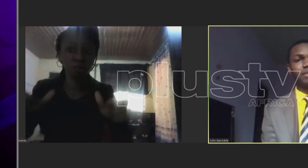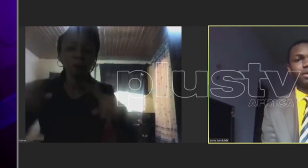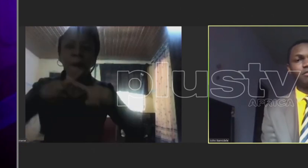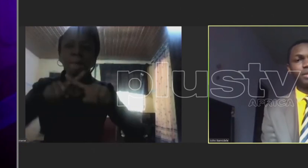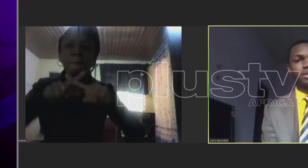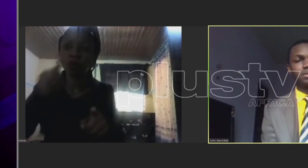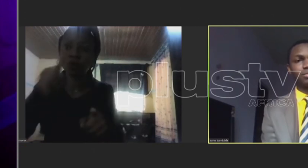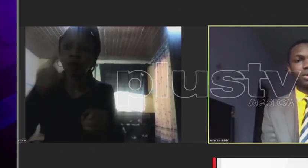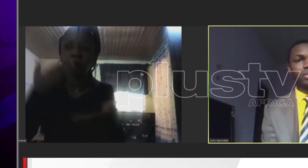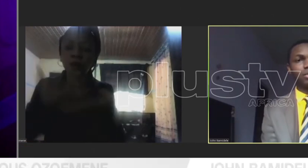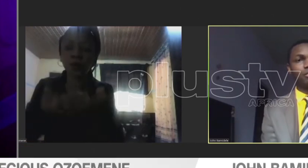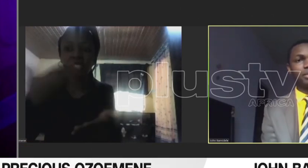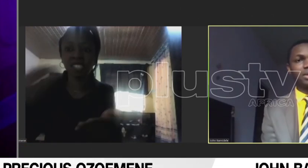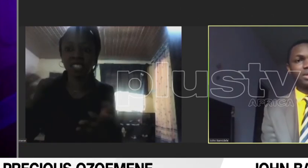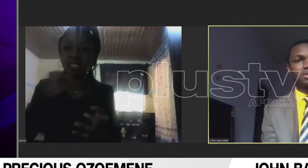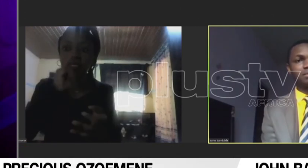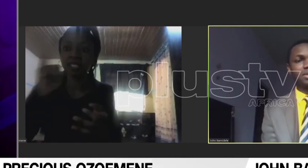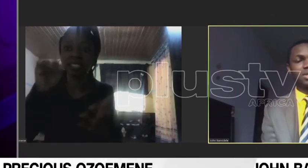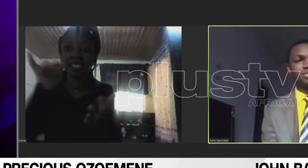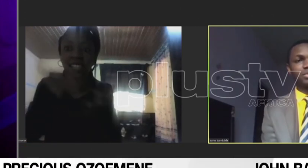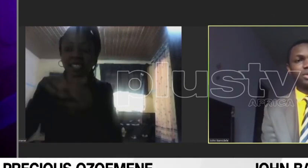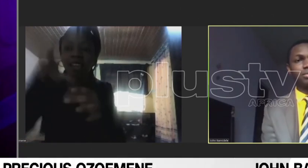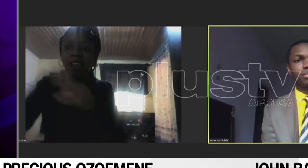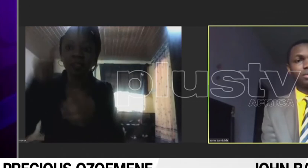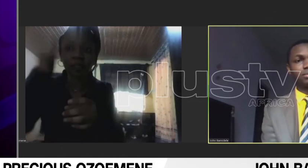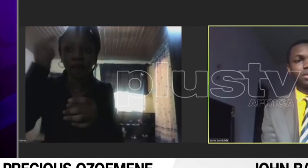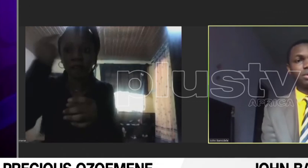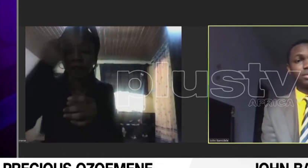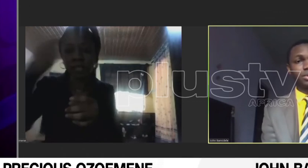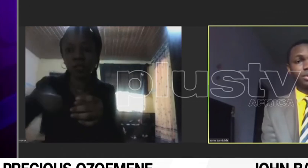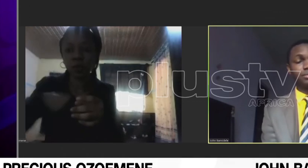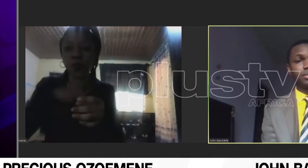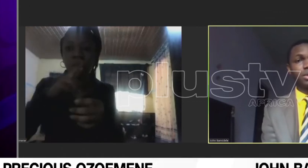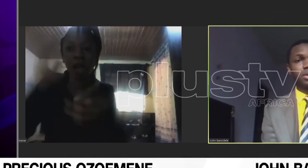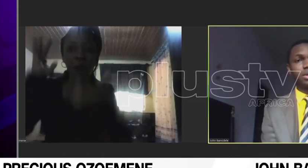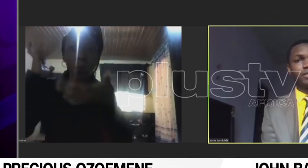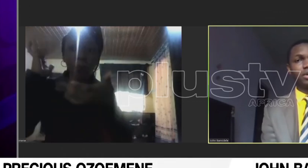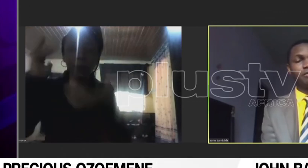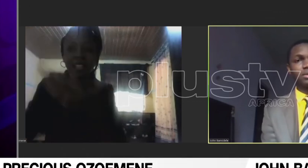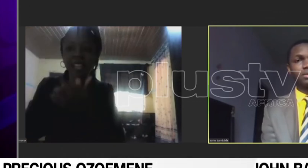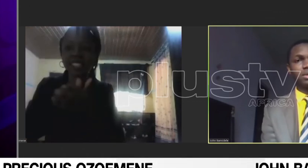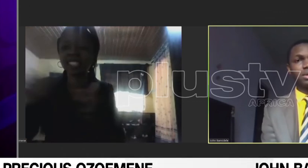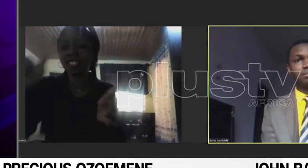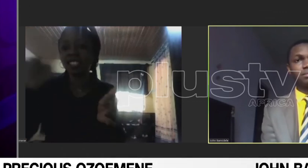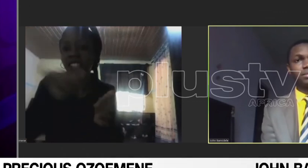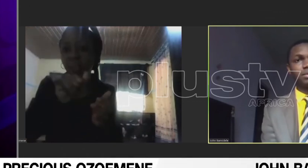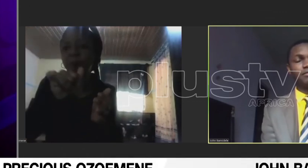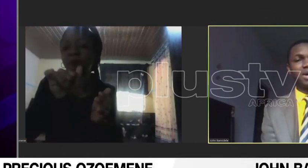government, well, we are hoping that the pace at which they go now continues. If the government revamp the